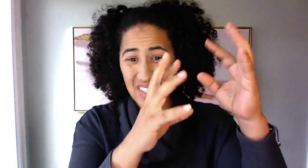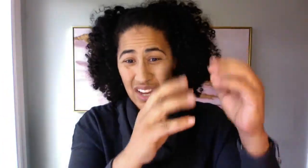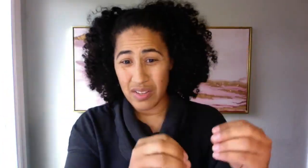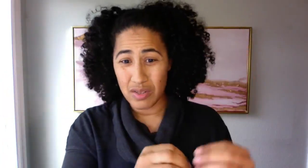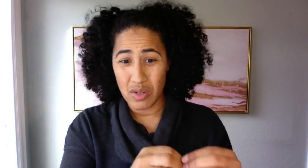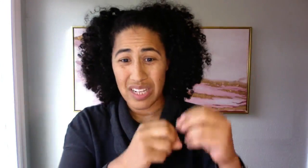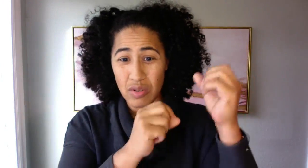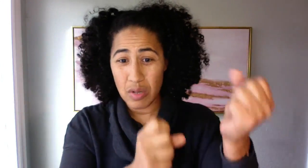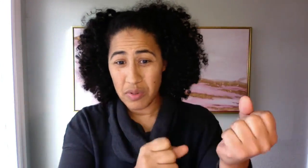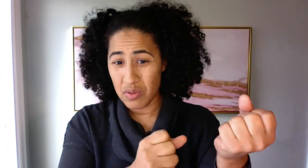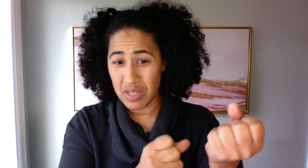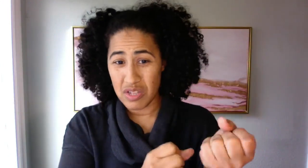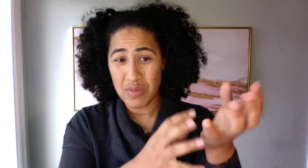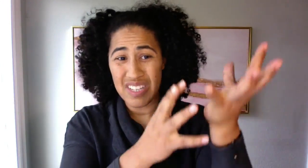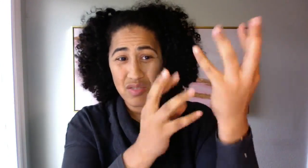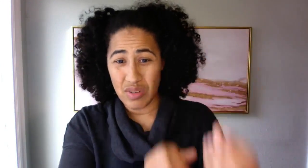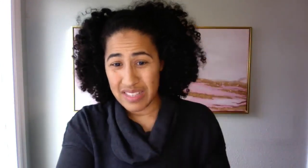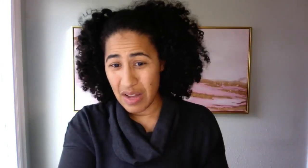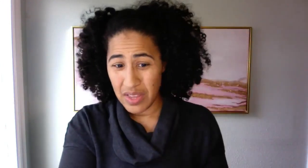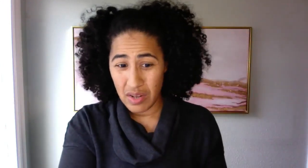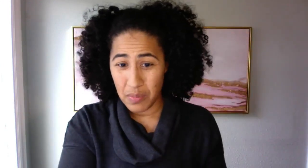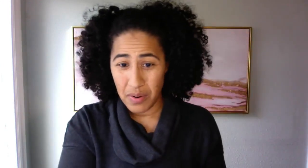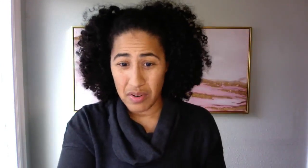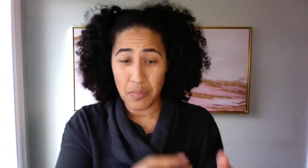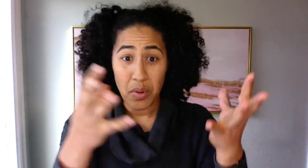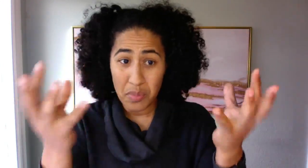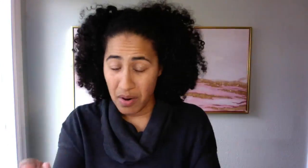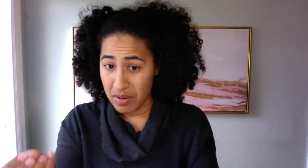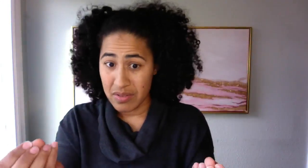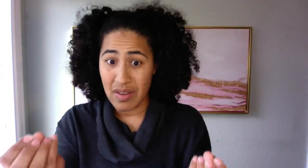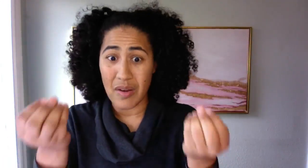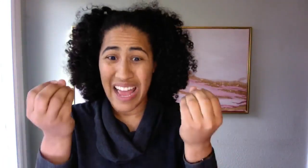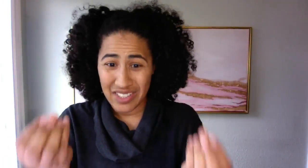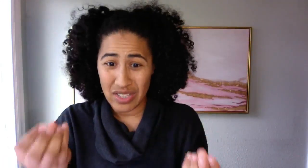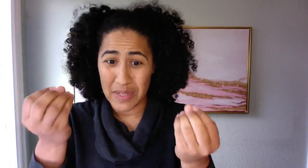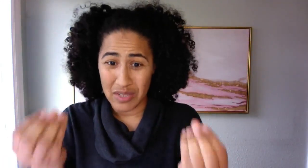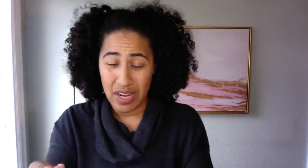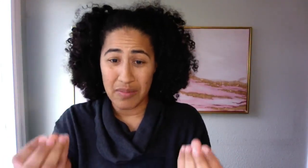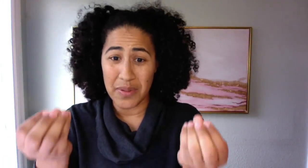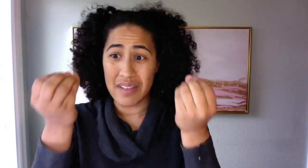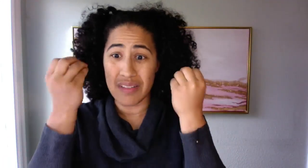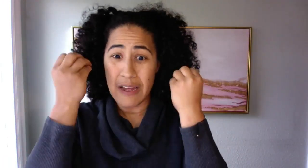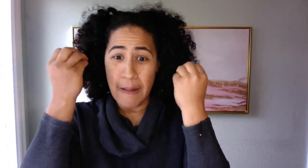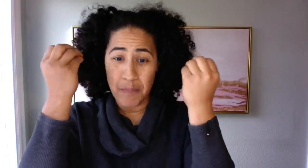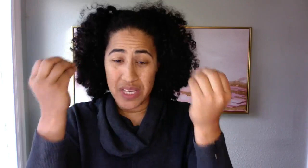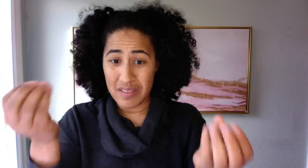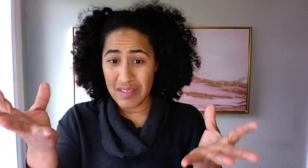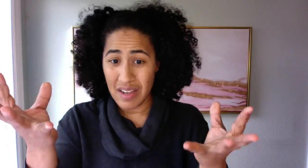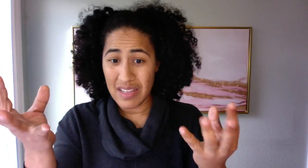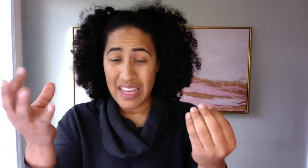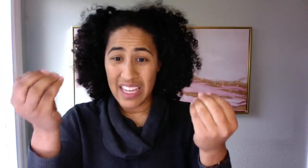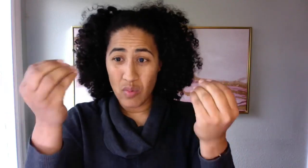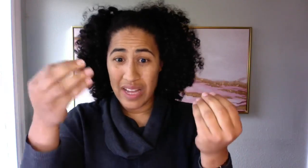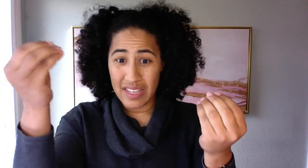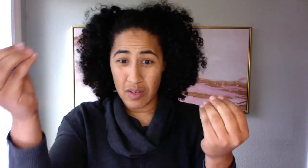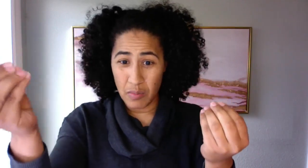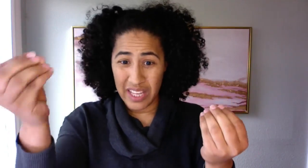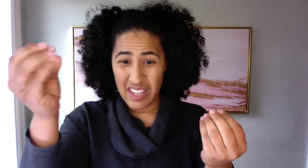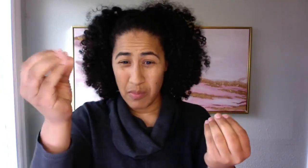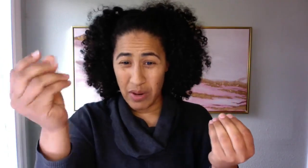carrying a load and it cripples the relationship because it drains out that other partner. Both partners are actually being drained because being stuck in whining and complaining, the brain